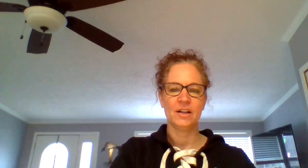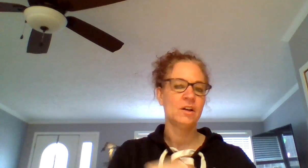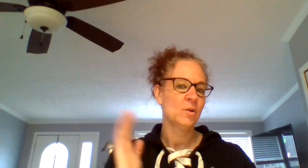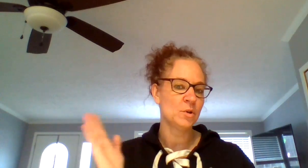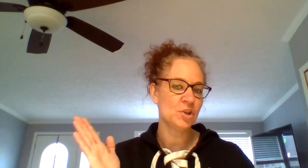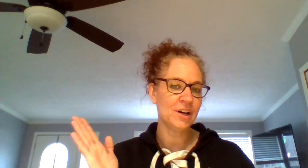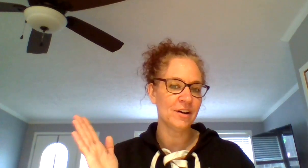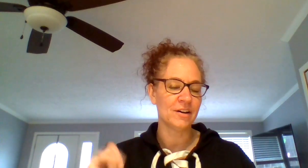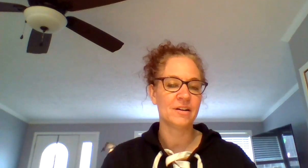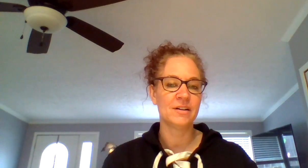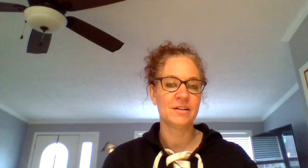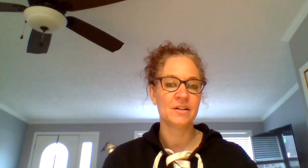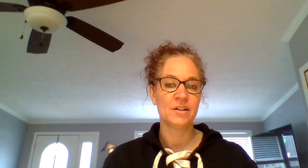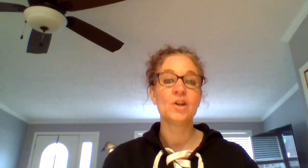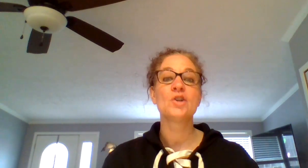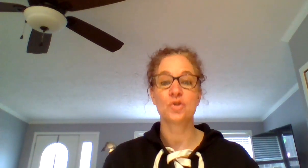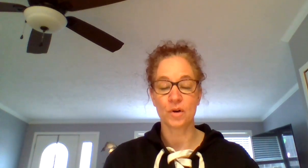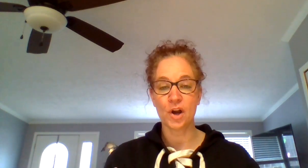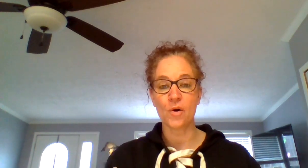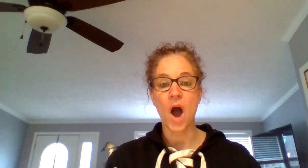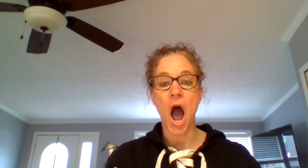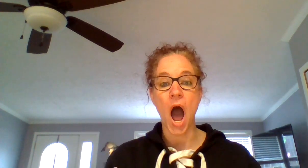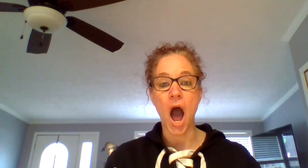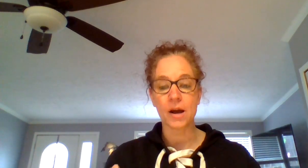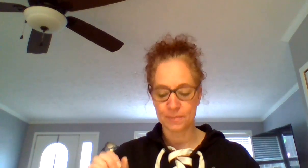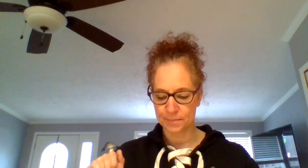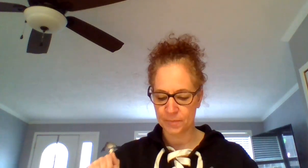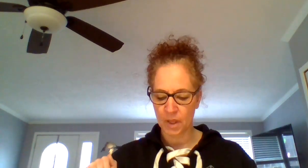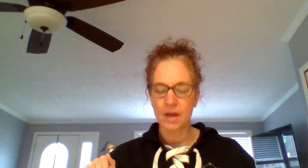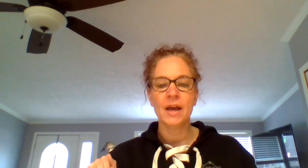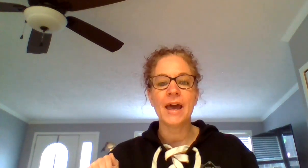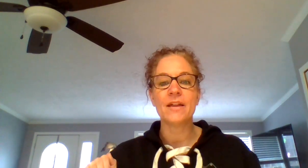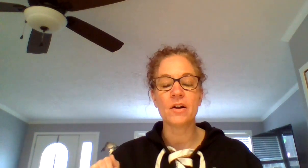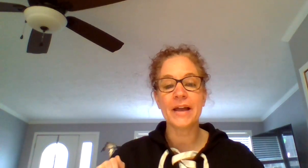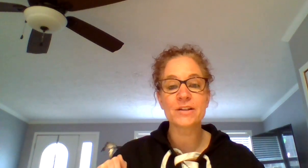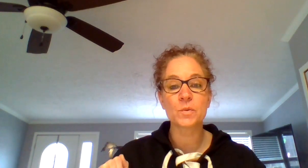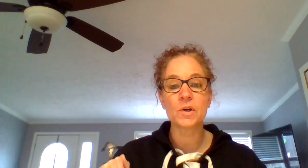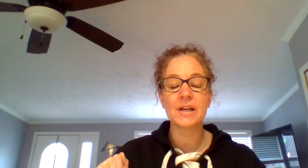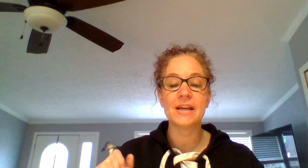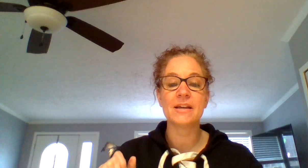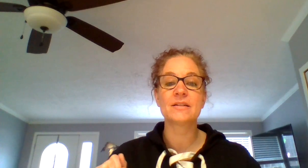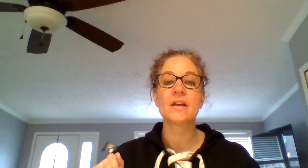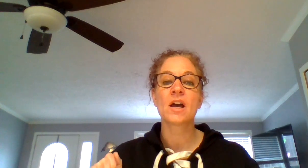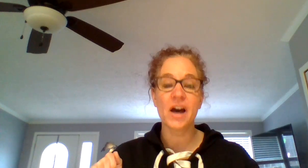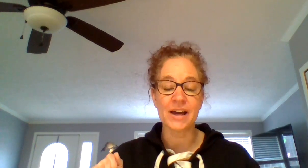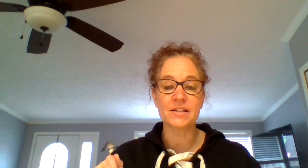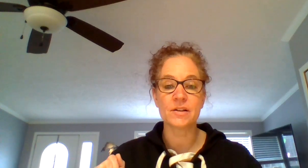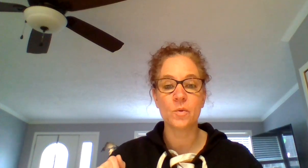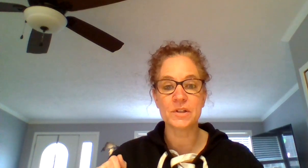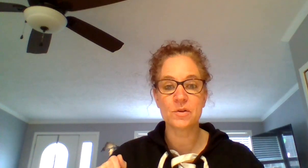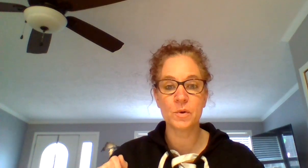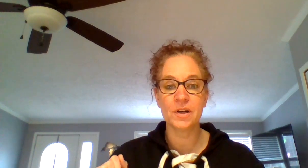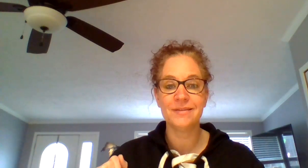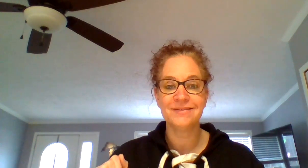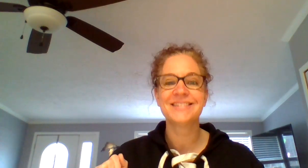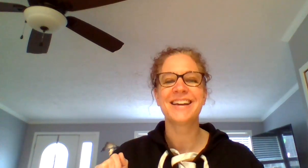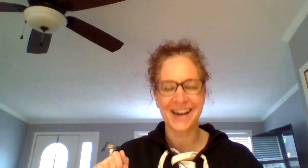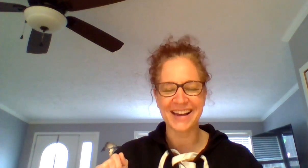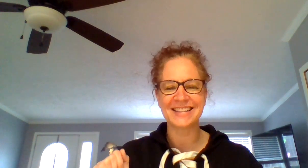What'd you hear? Short o. Ah. And our last word is cut. Cut. What's the word? Cut.